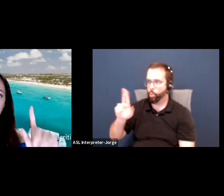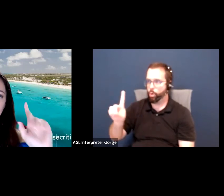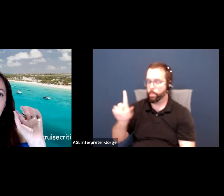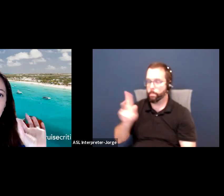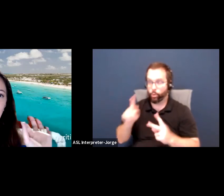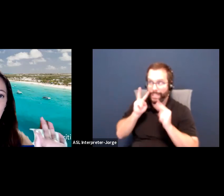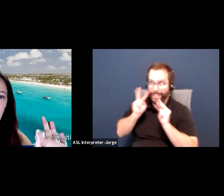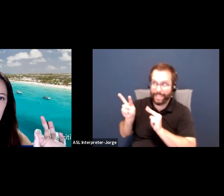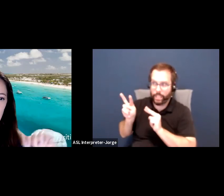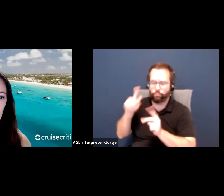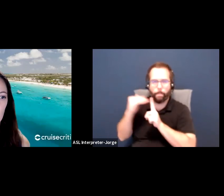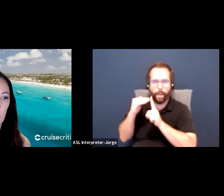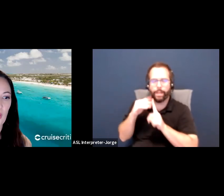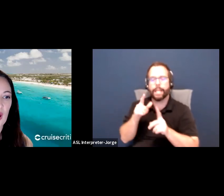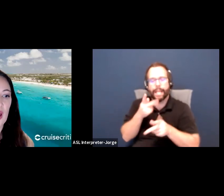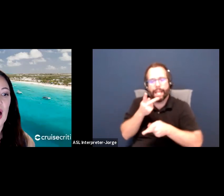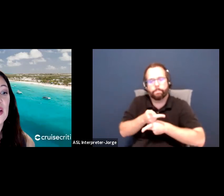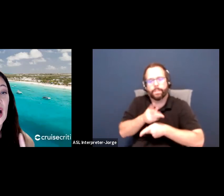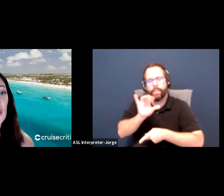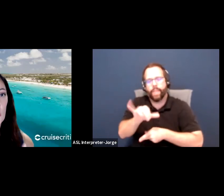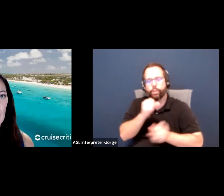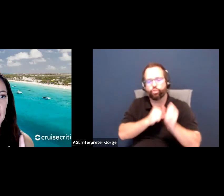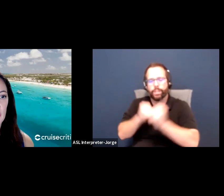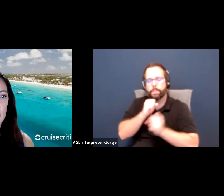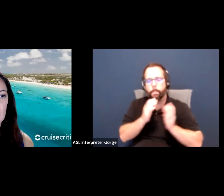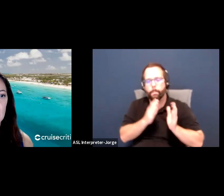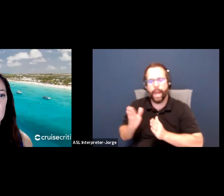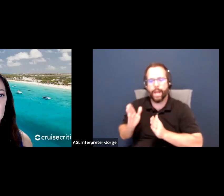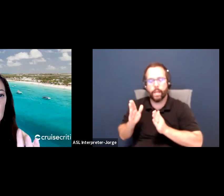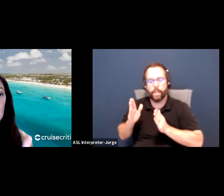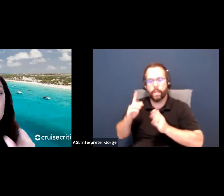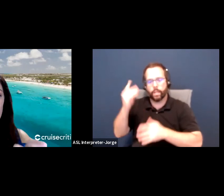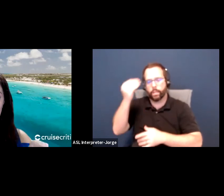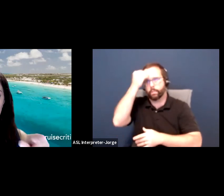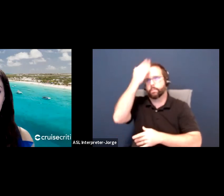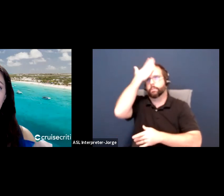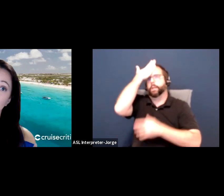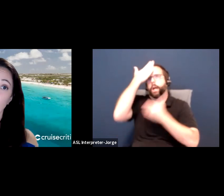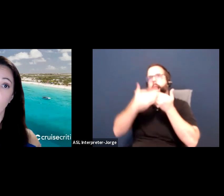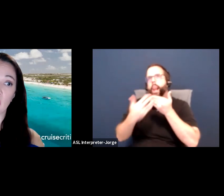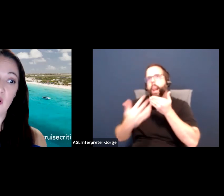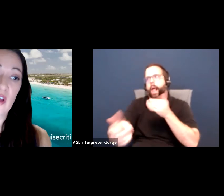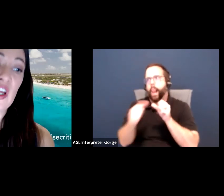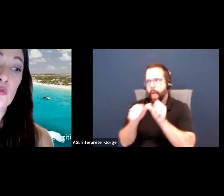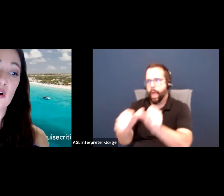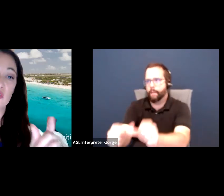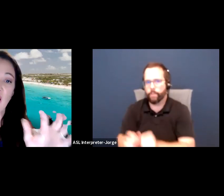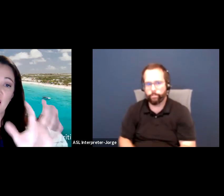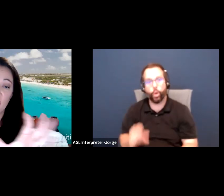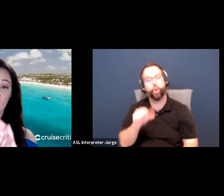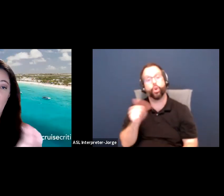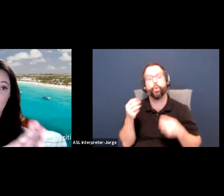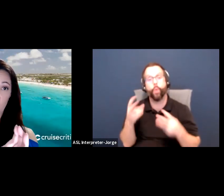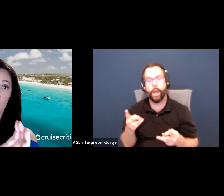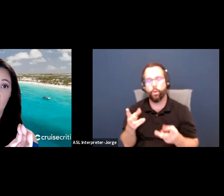planning process alive. Another way to do this in addition to the dashboard, because each person